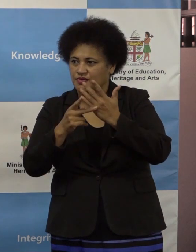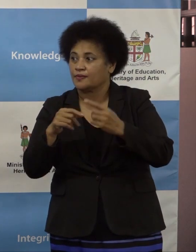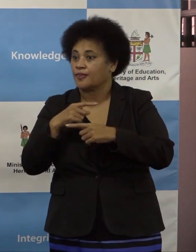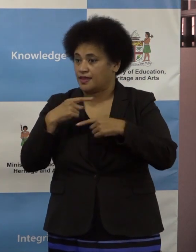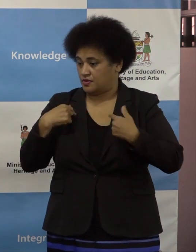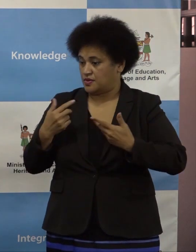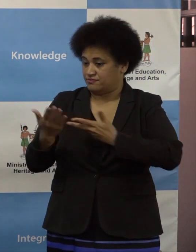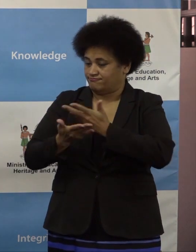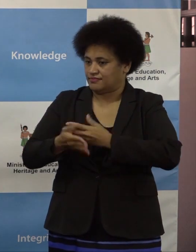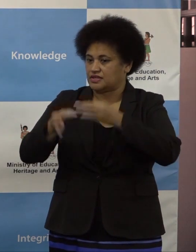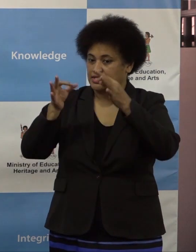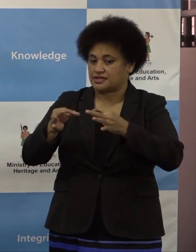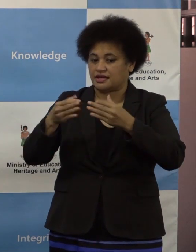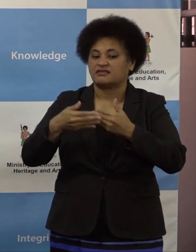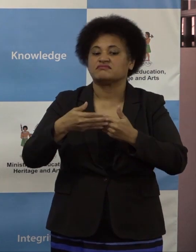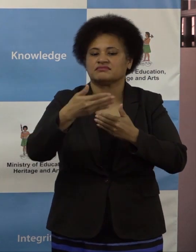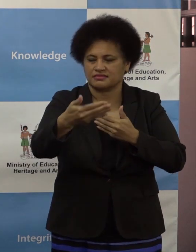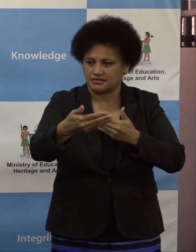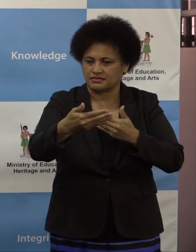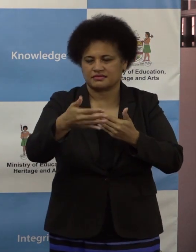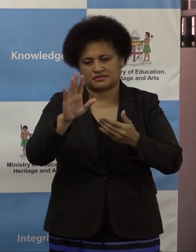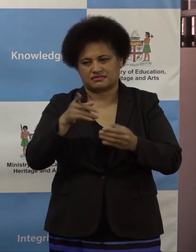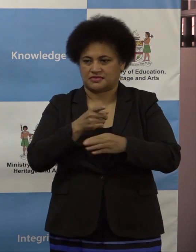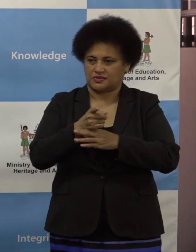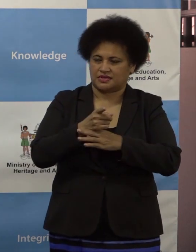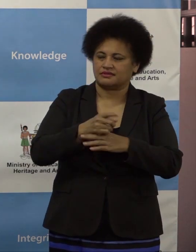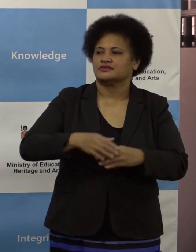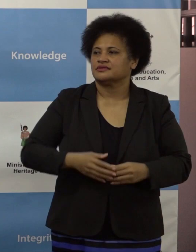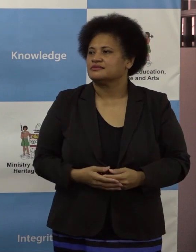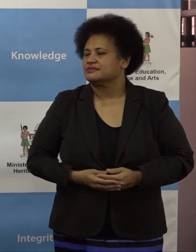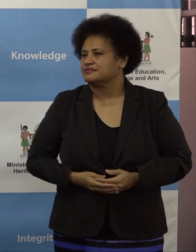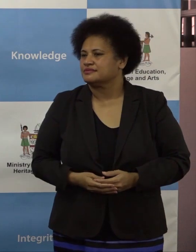decision in the next week or so and inform heads of schools.